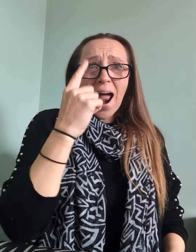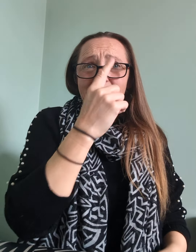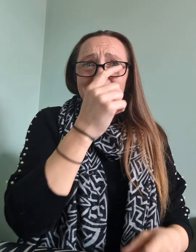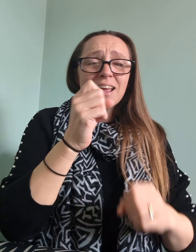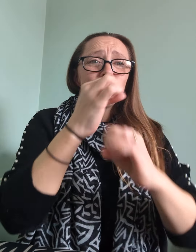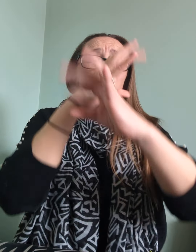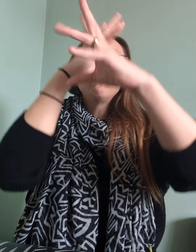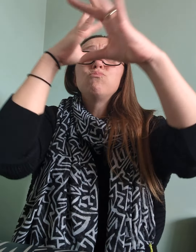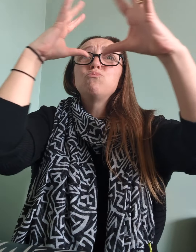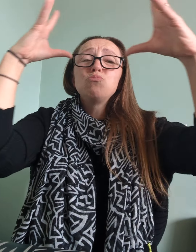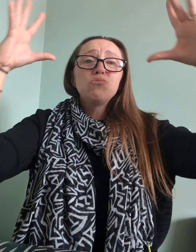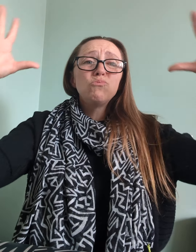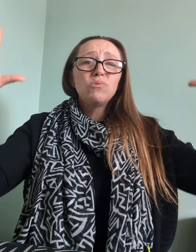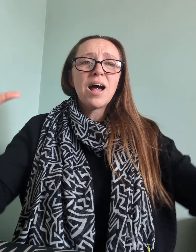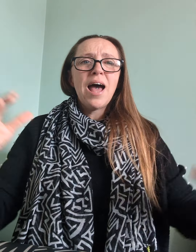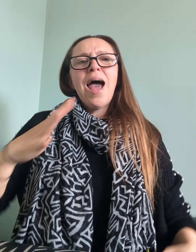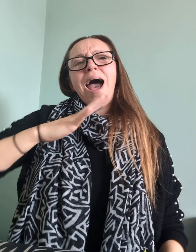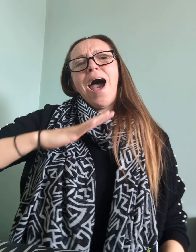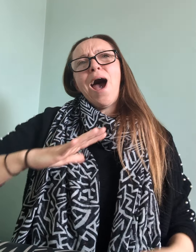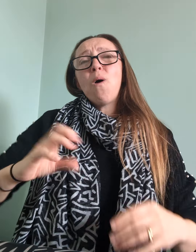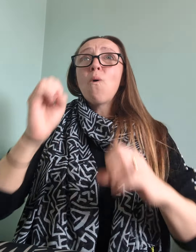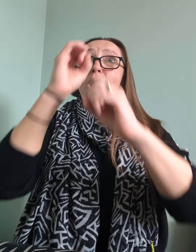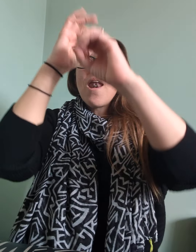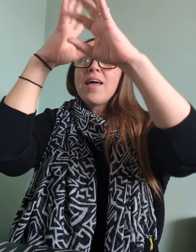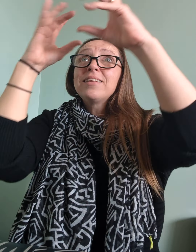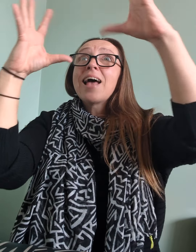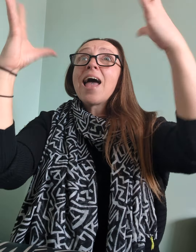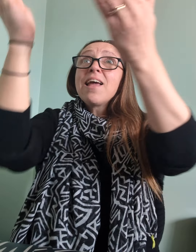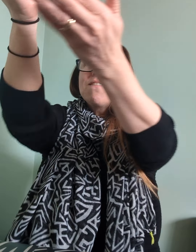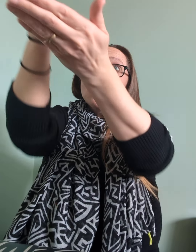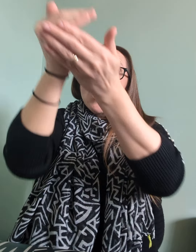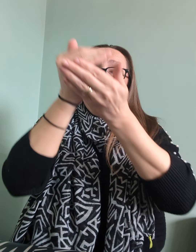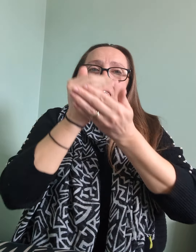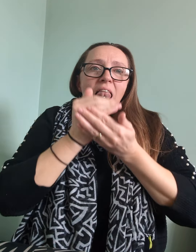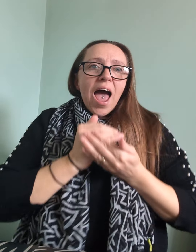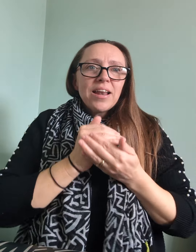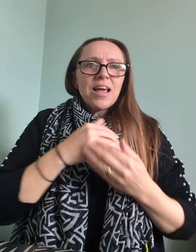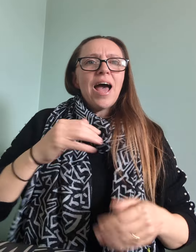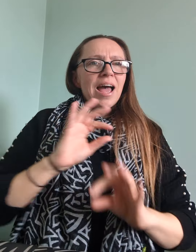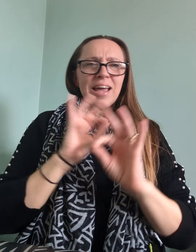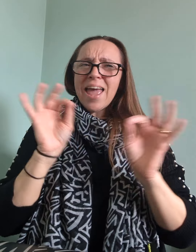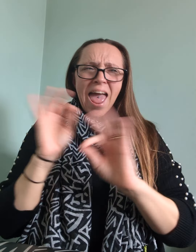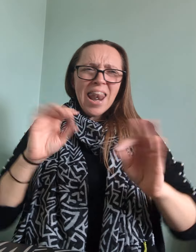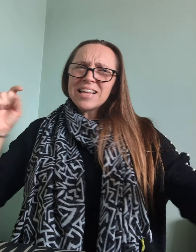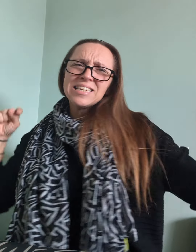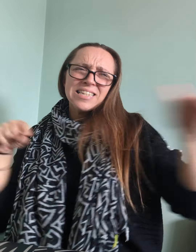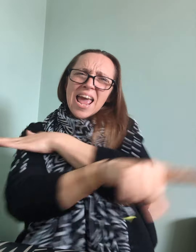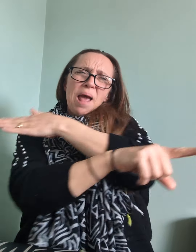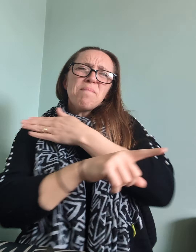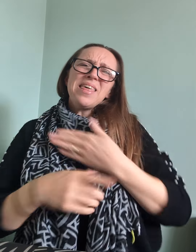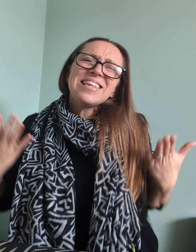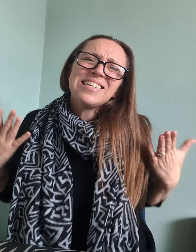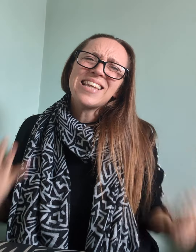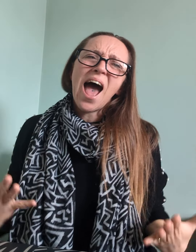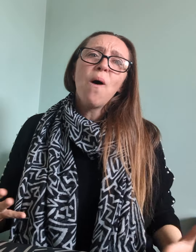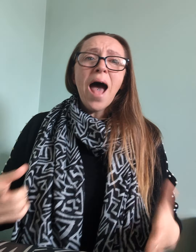eyes they shine so bright I wanna save that light, I can't escape this now